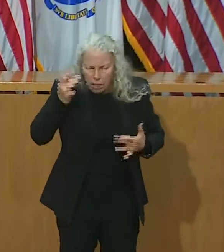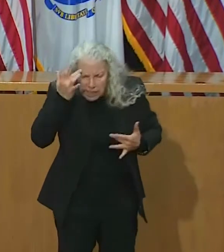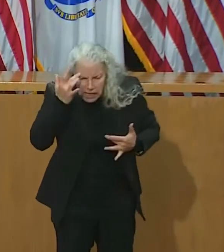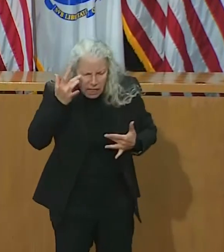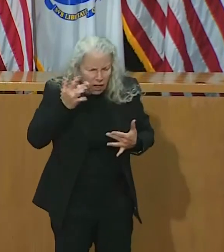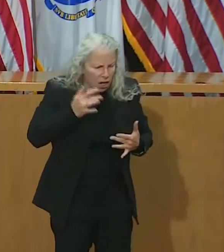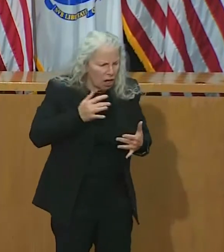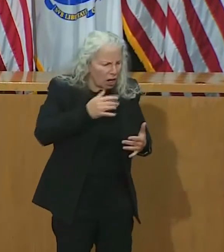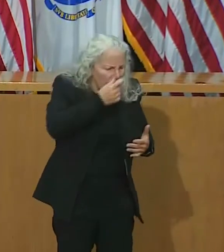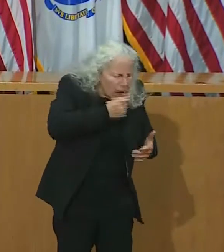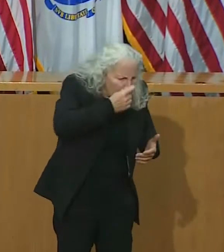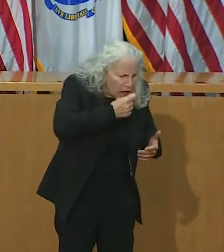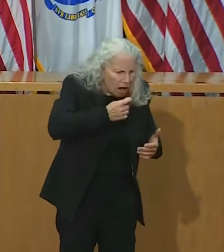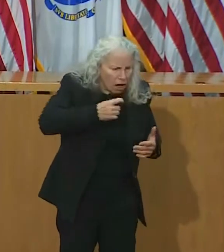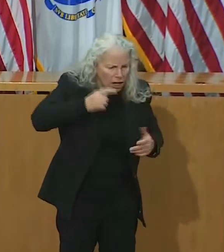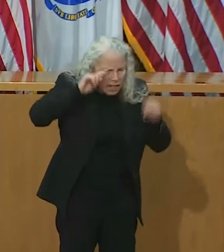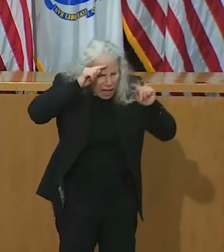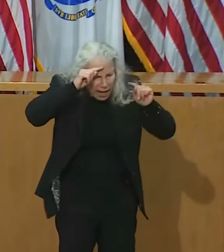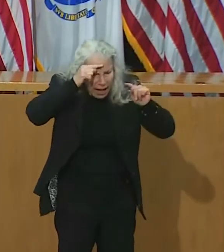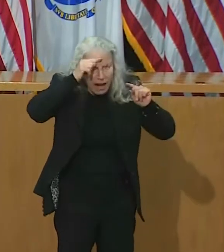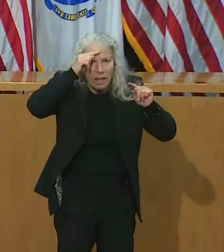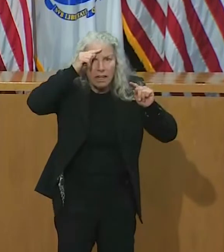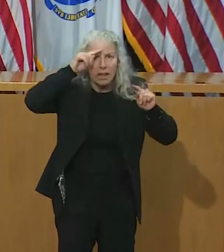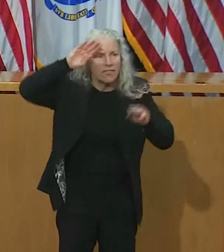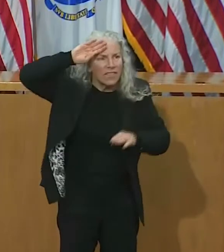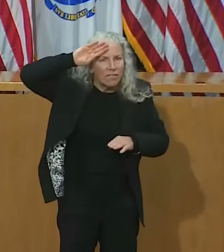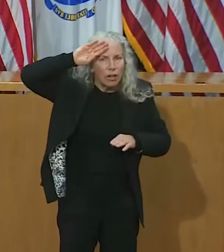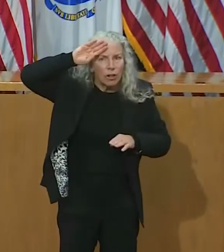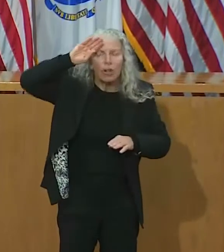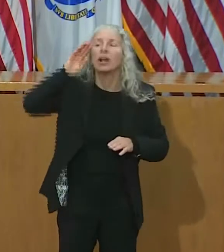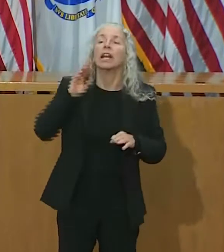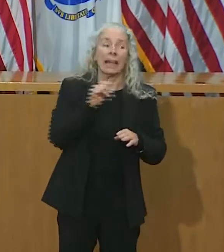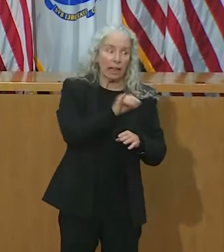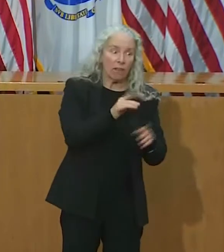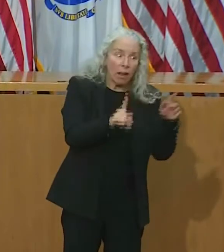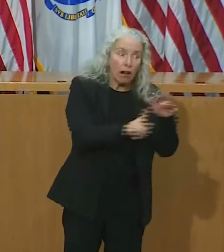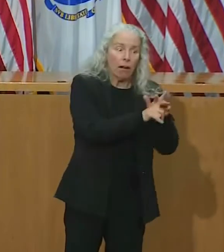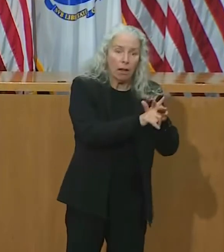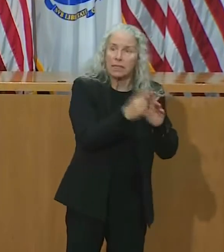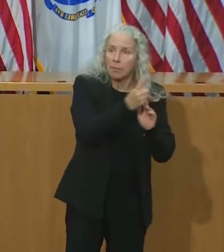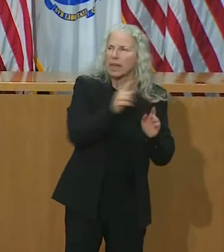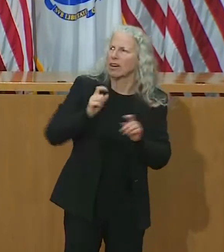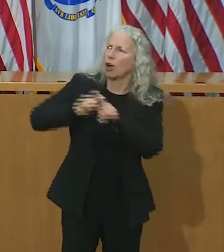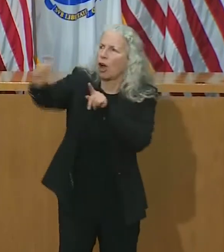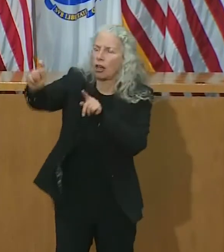Any individual that develops symptoms should contact their local health care provider and be retested.